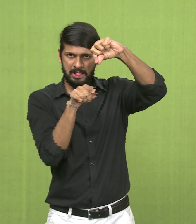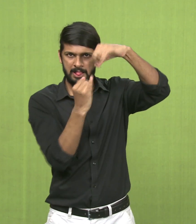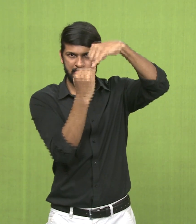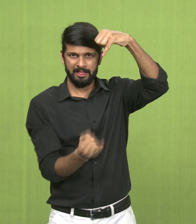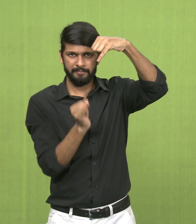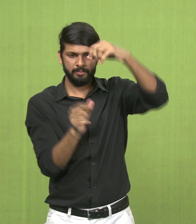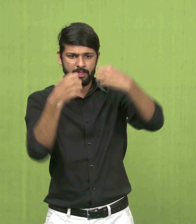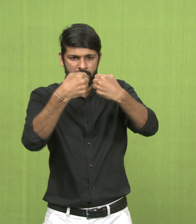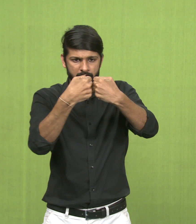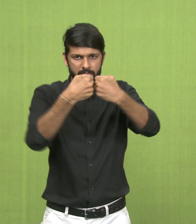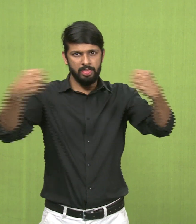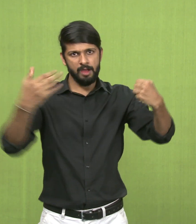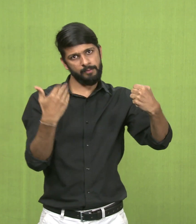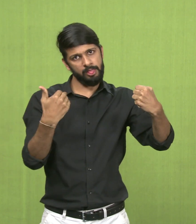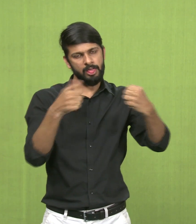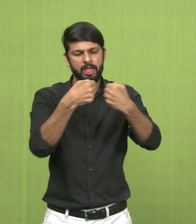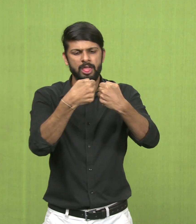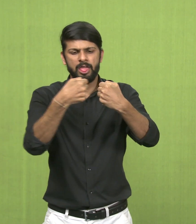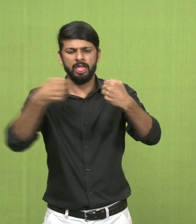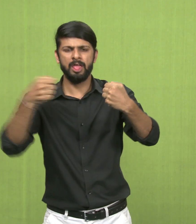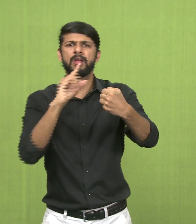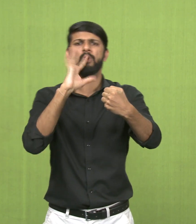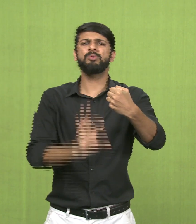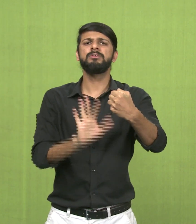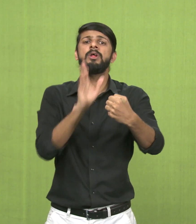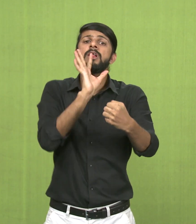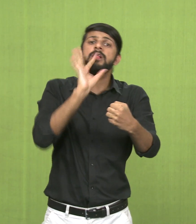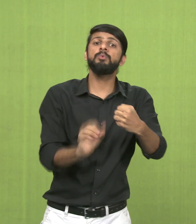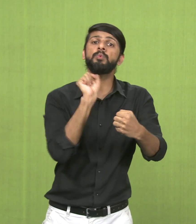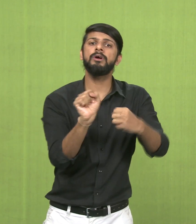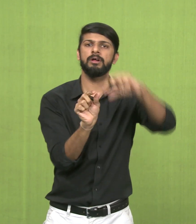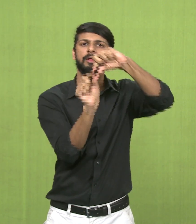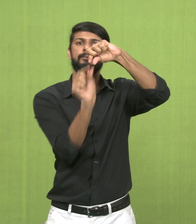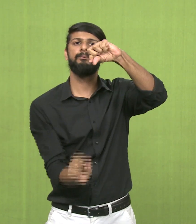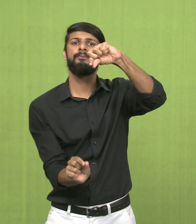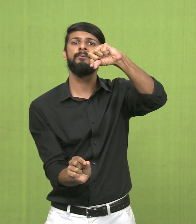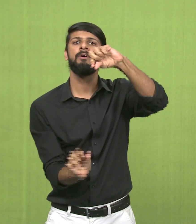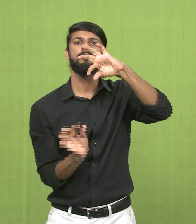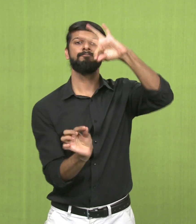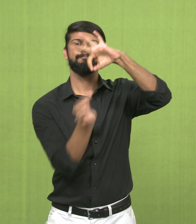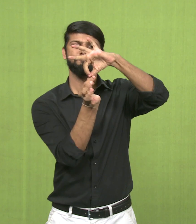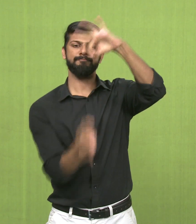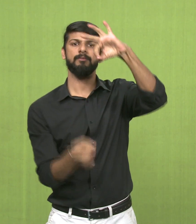So, if you have a vertical line, the length is always more than the width. That is why it is called a line.